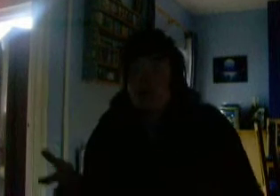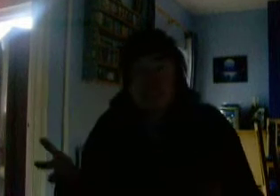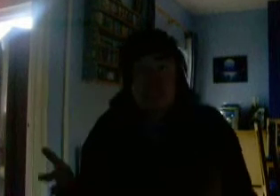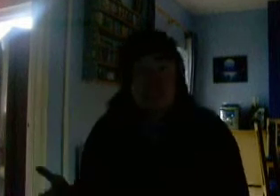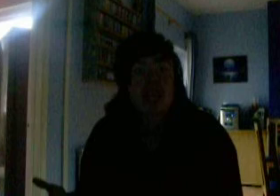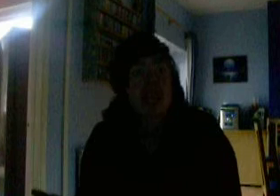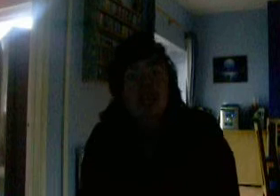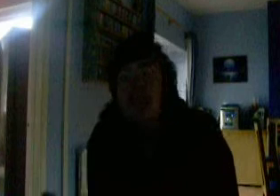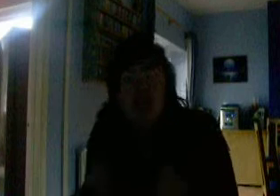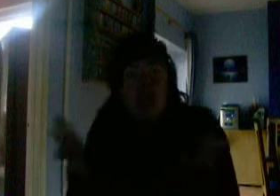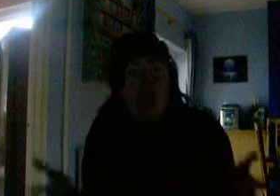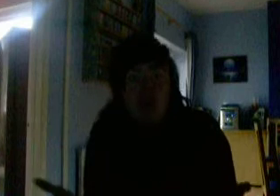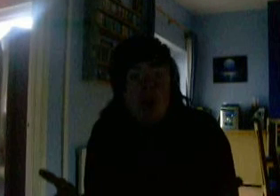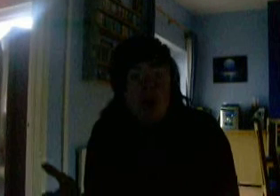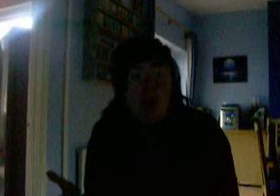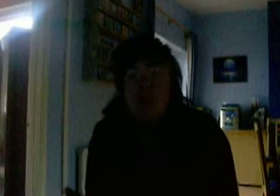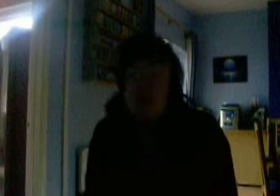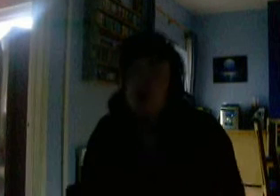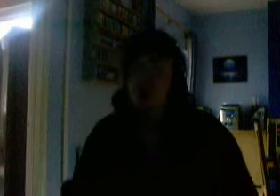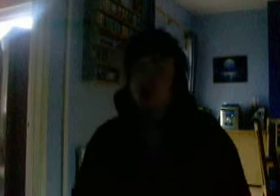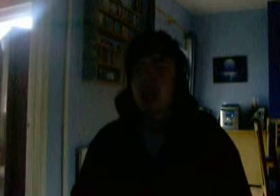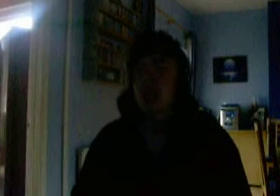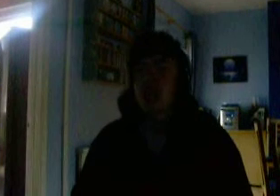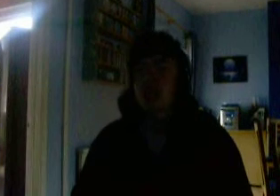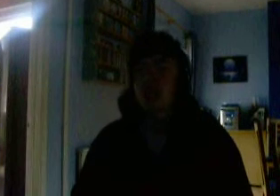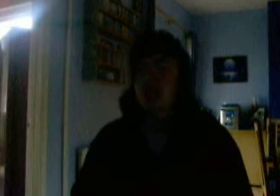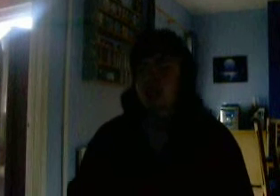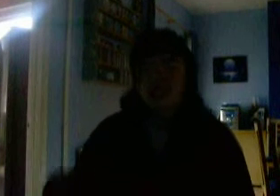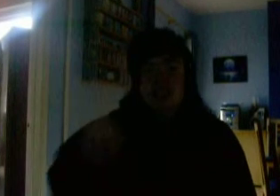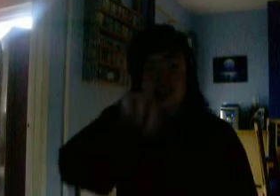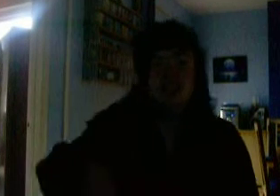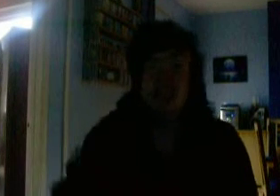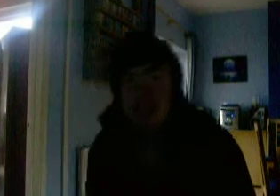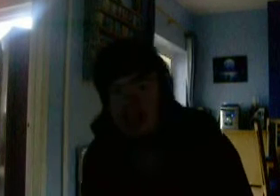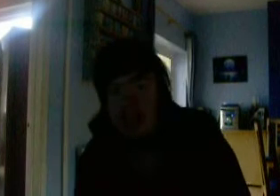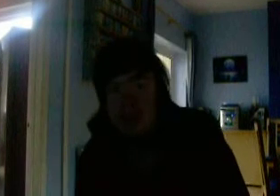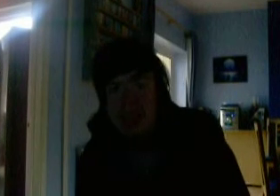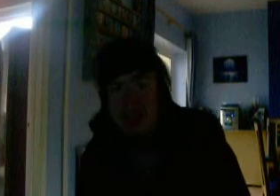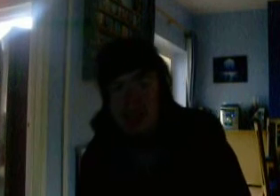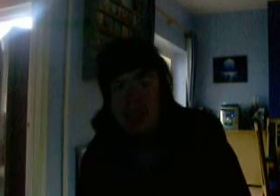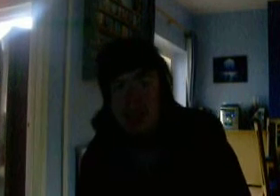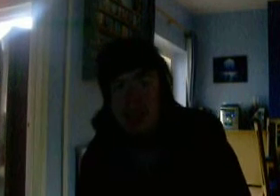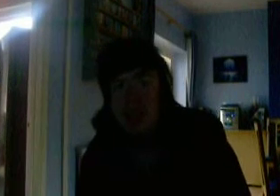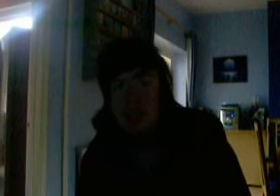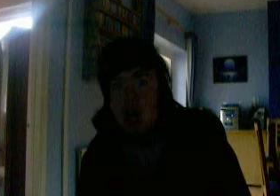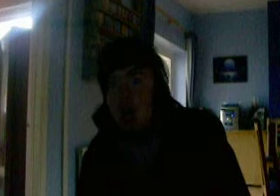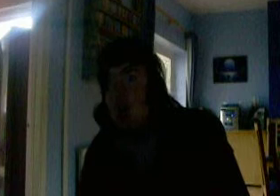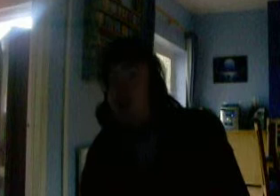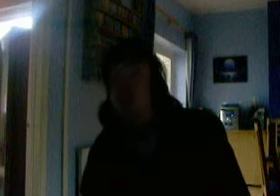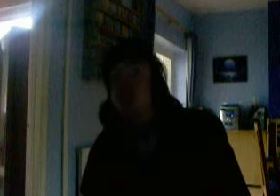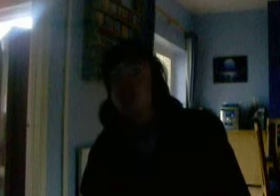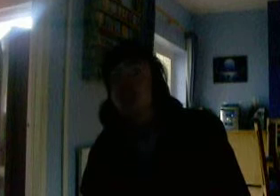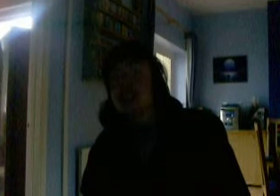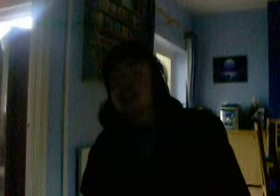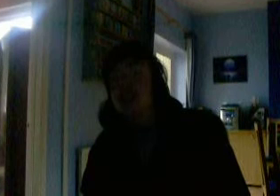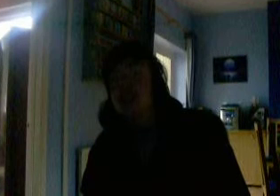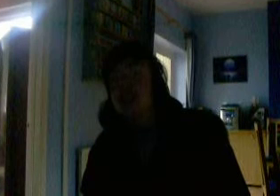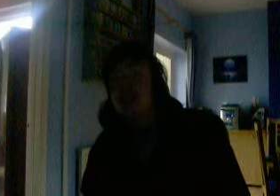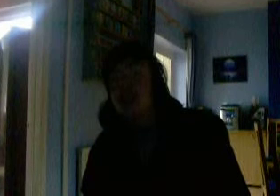Jason has killed? I don't know. But you decide. This is probably what the camp counsellor was thinking. OMGs. There